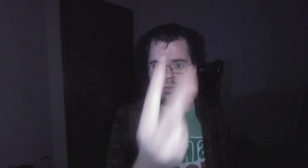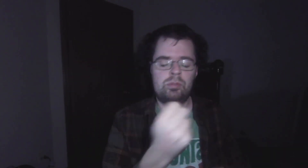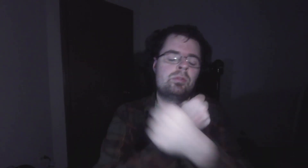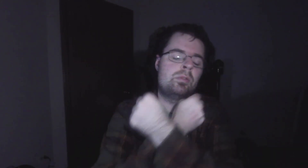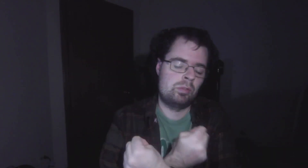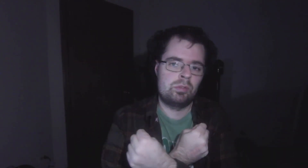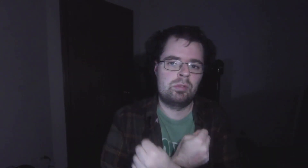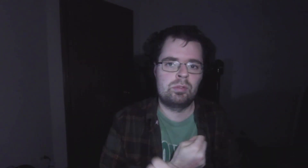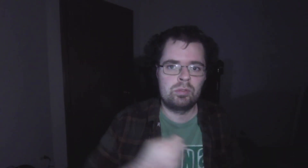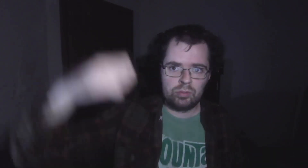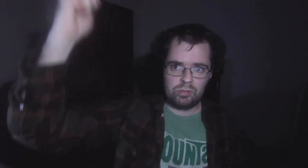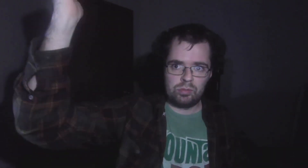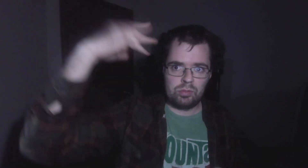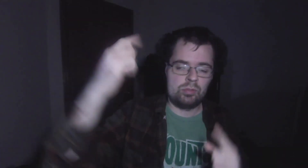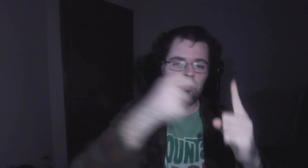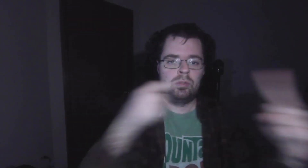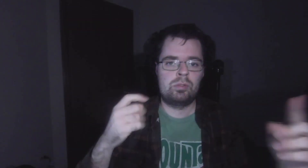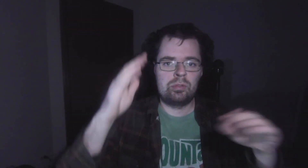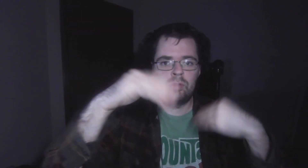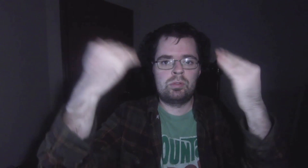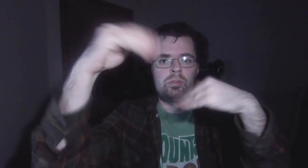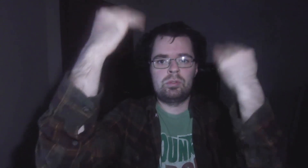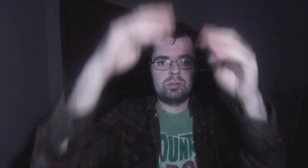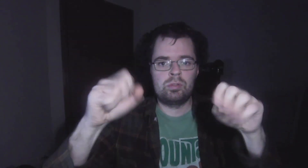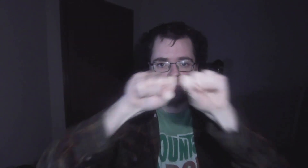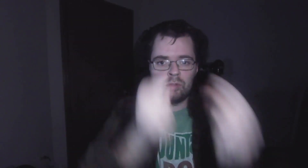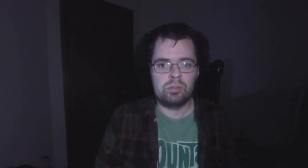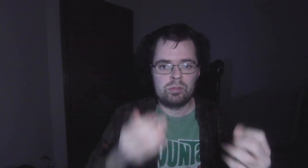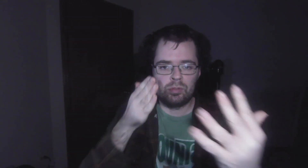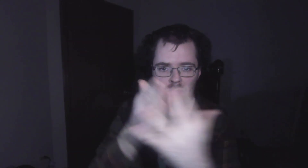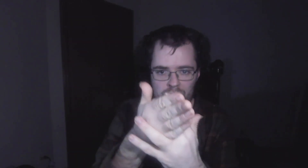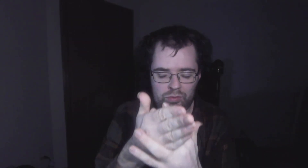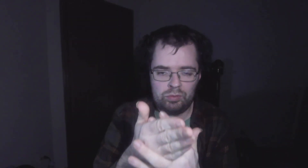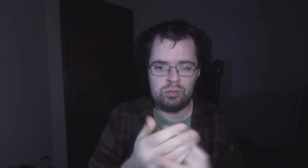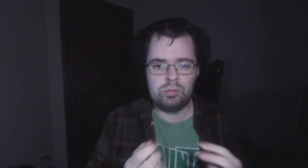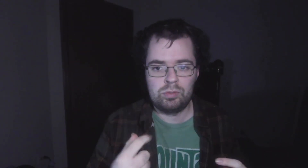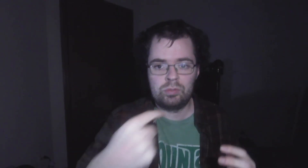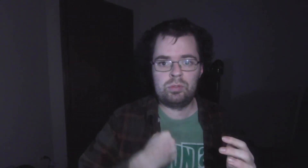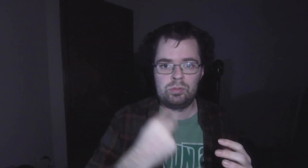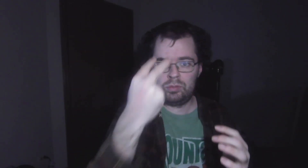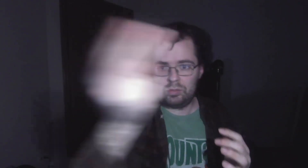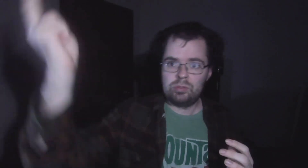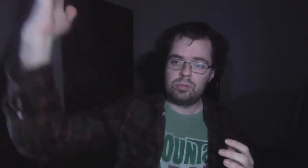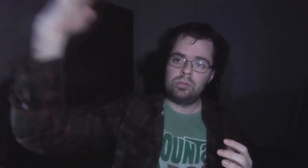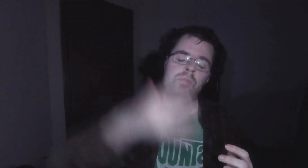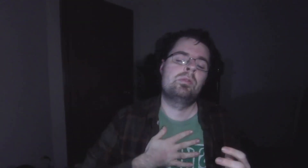love, I light of heaven breaking through. I see grace,